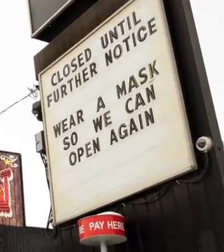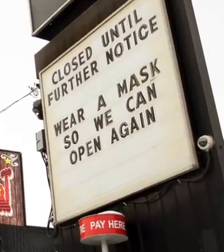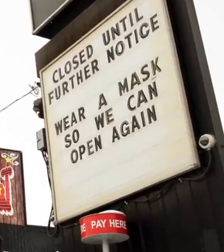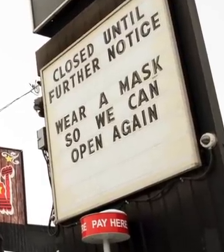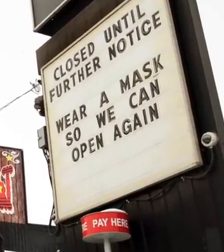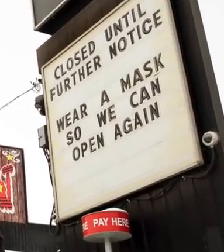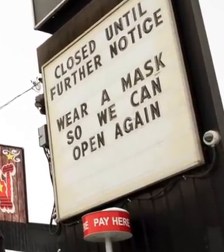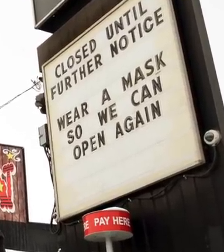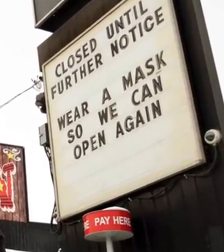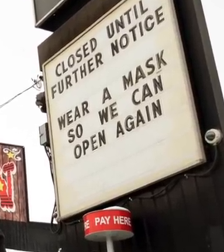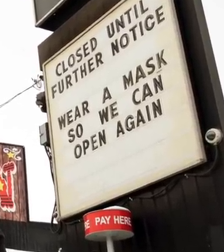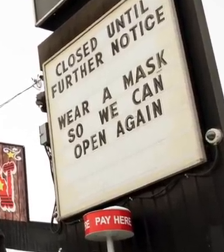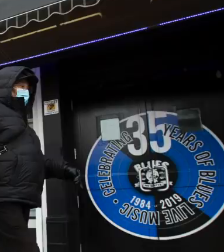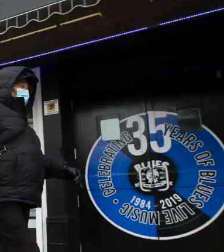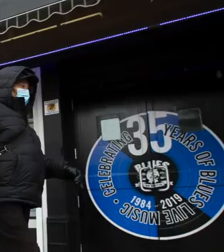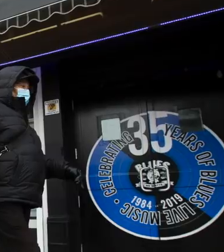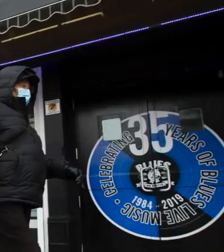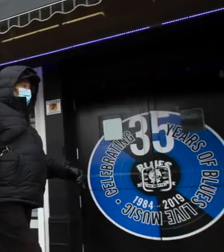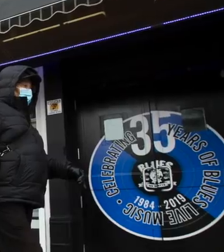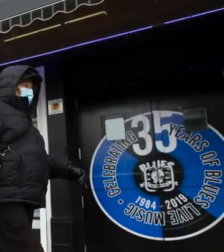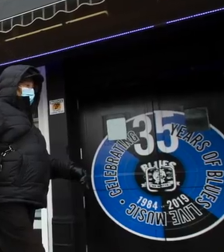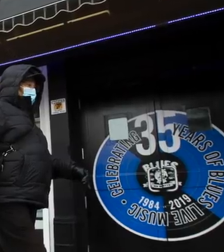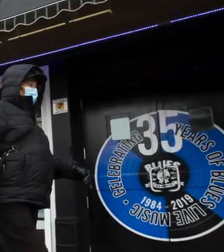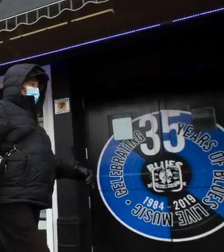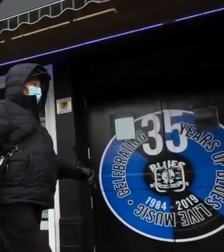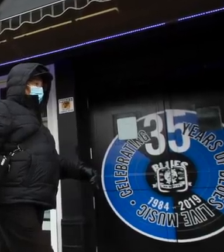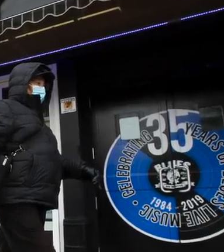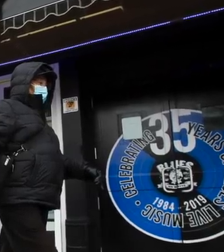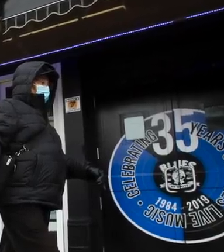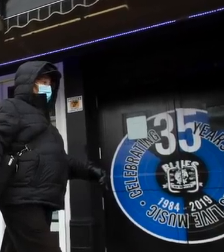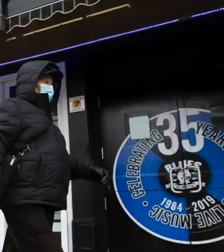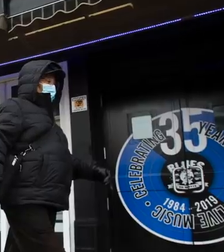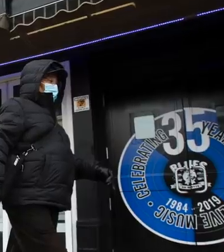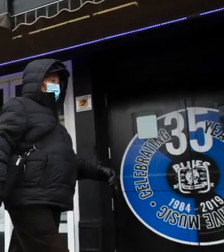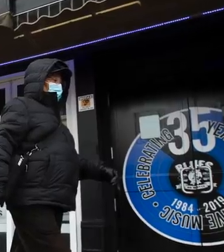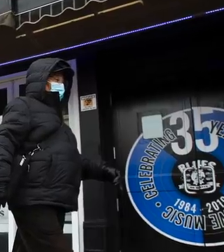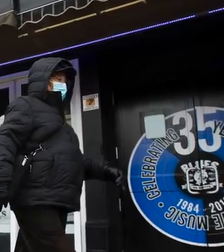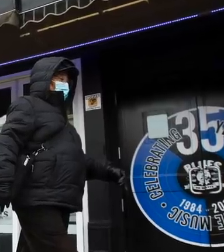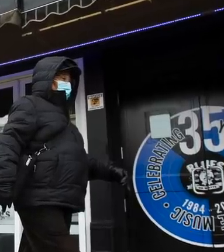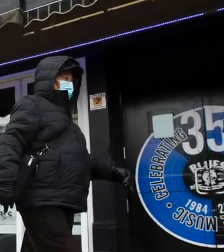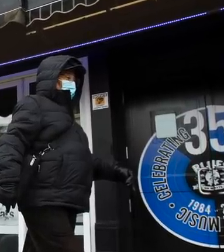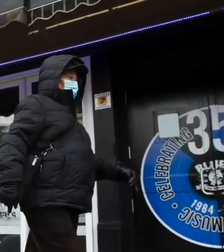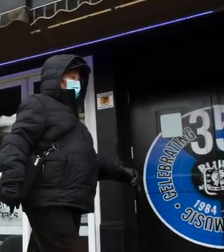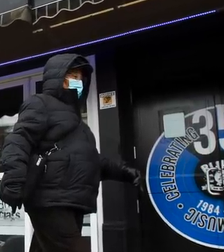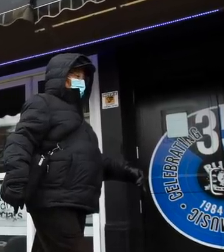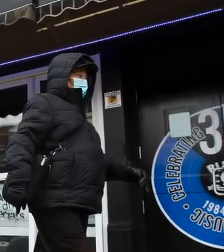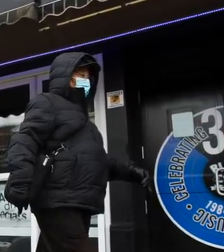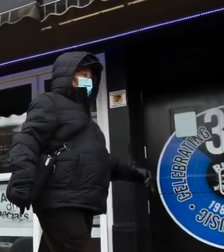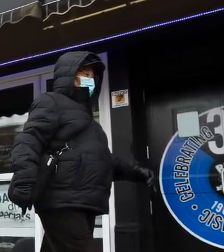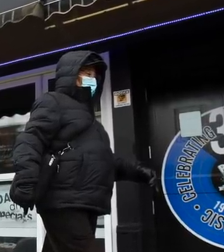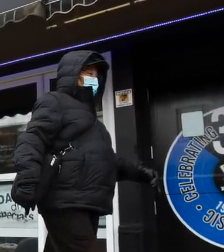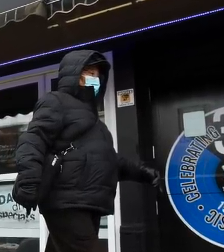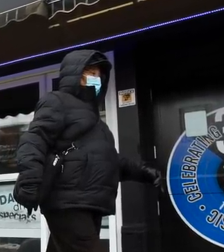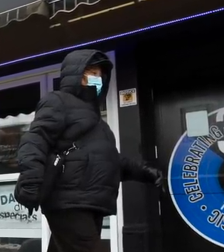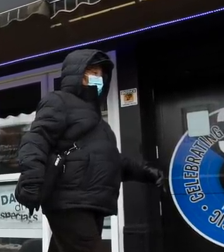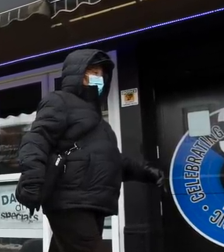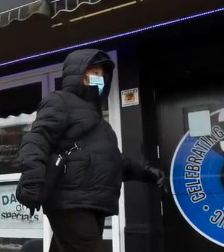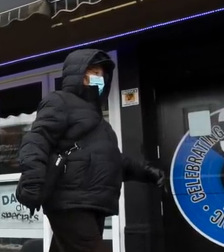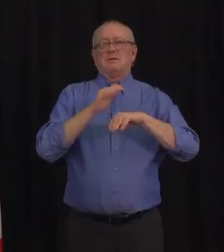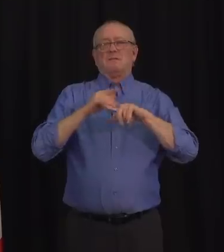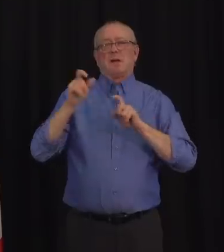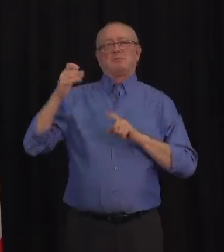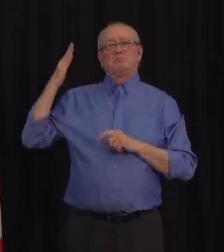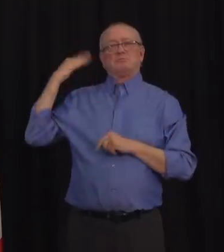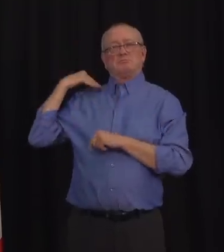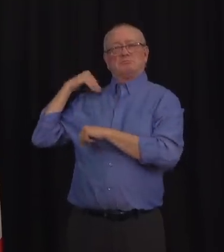And these measures are targeted at specific sectors to limit the spread of the virus, building on measures that are already in place here in